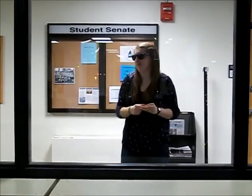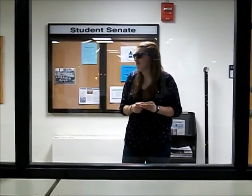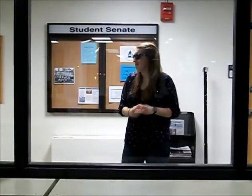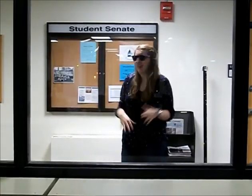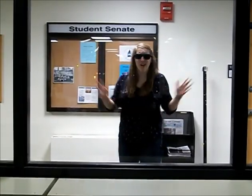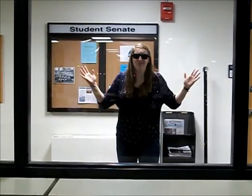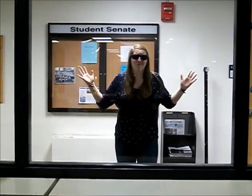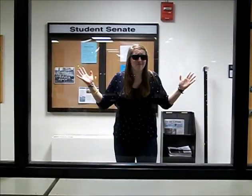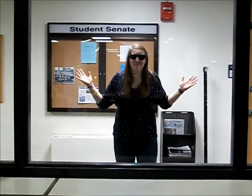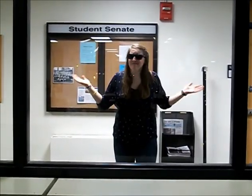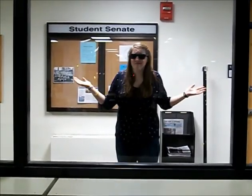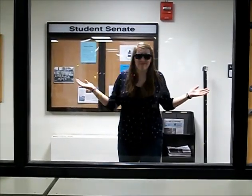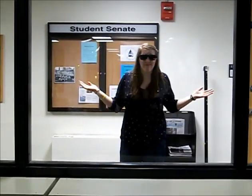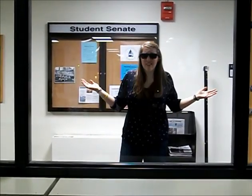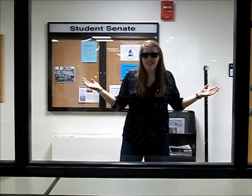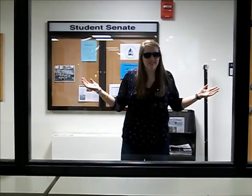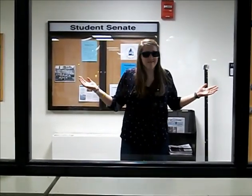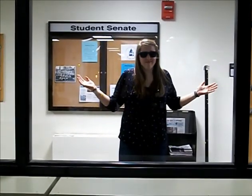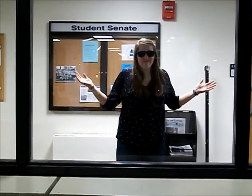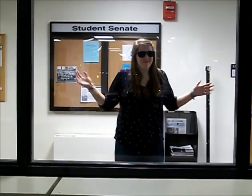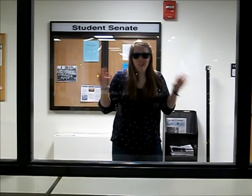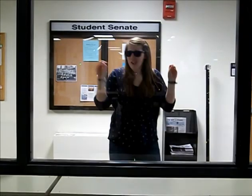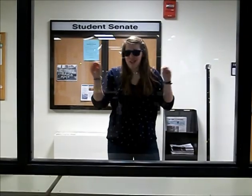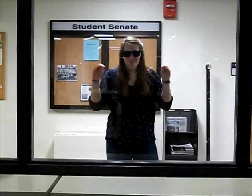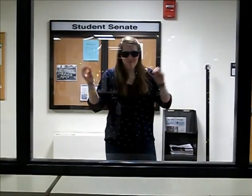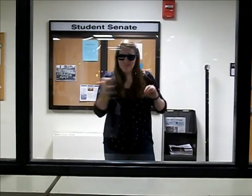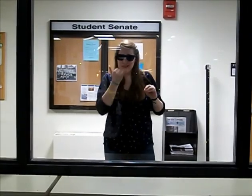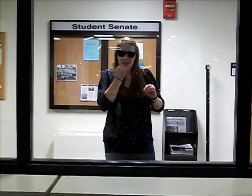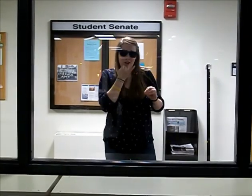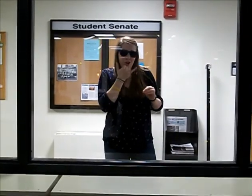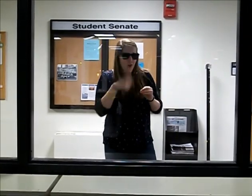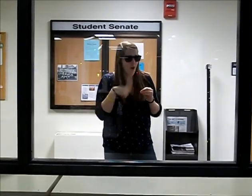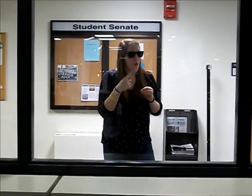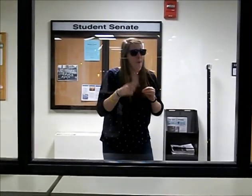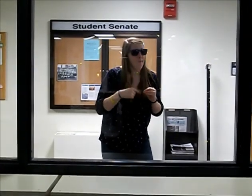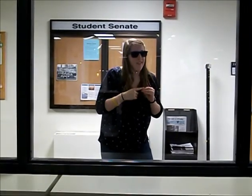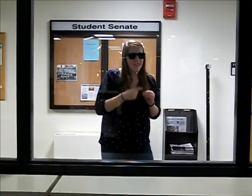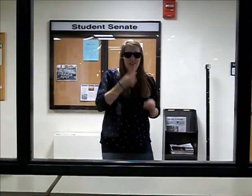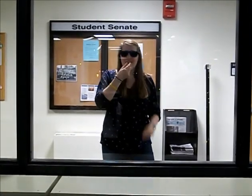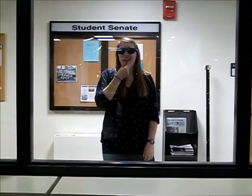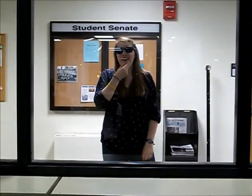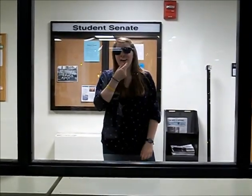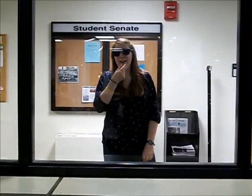Romance that happens Anything wrong with being gay